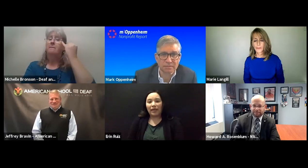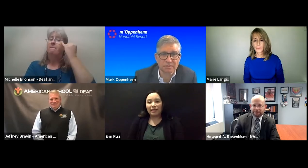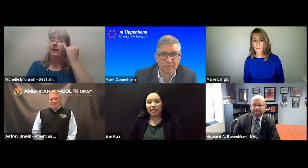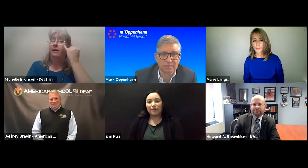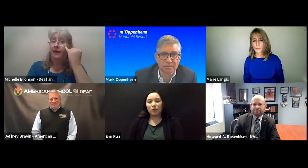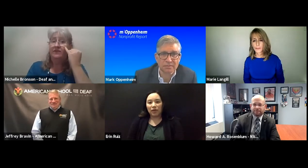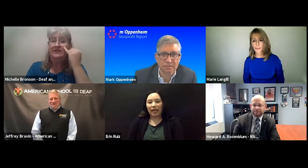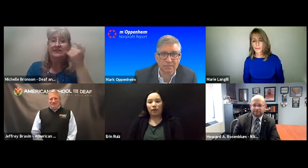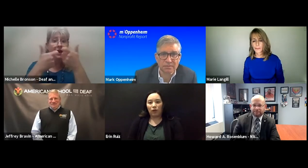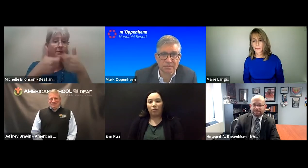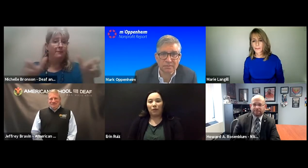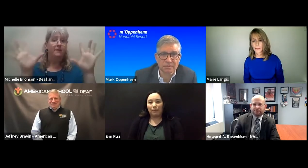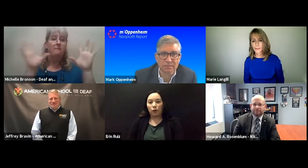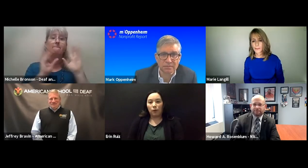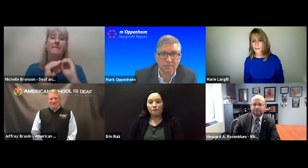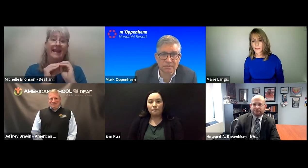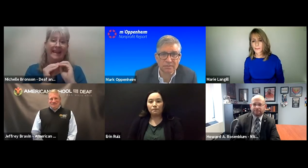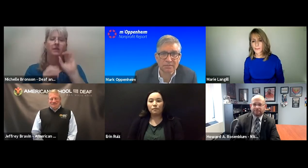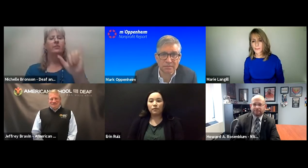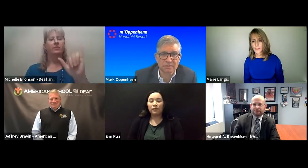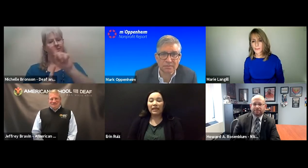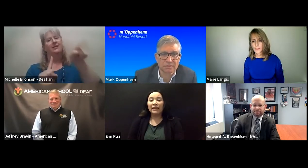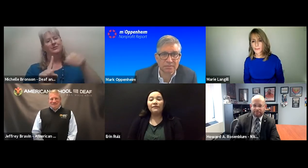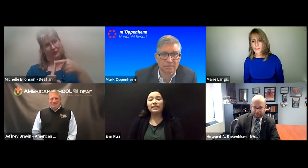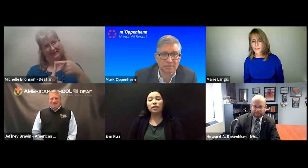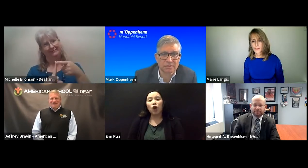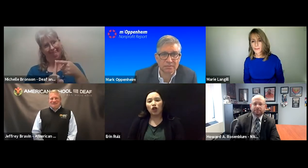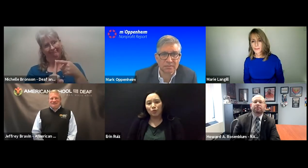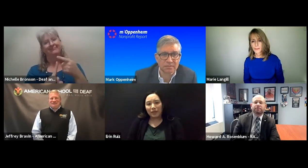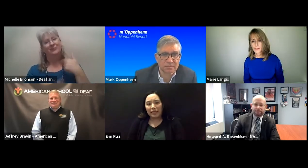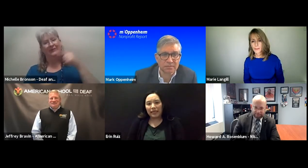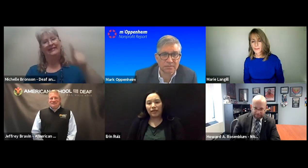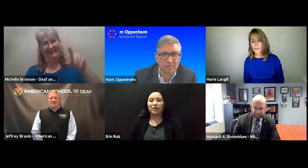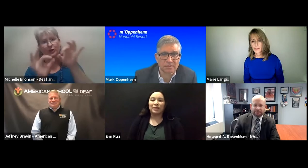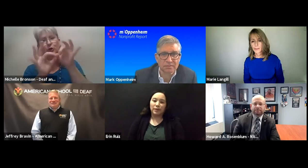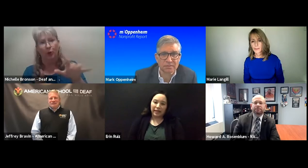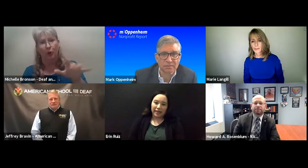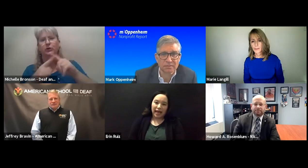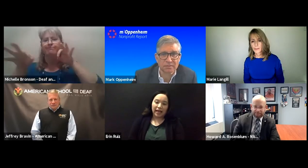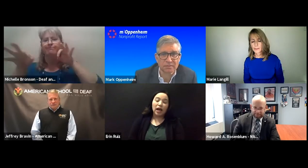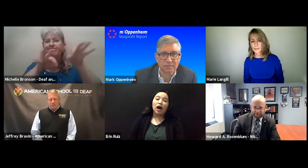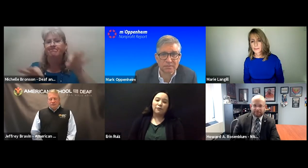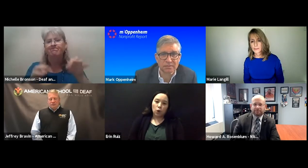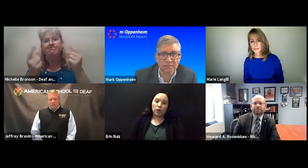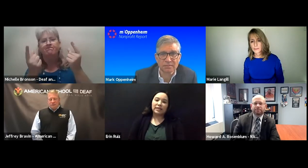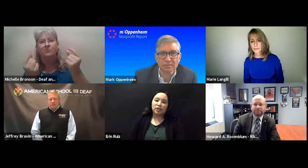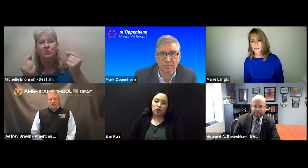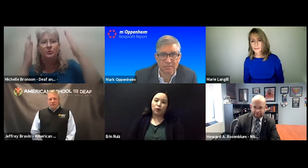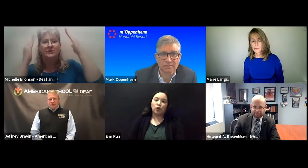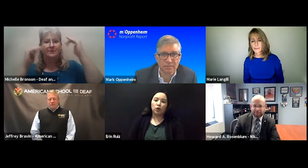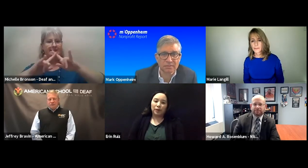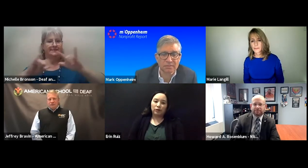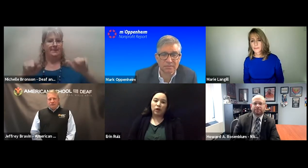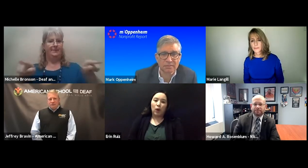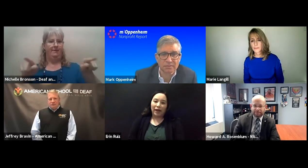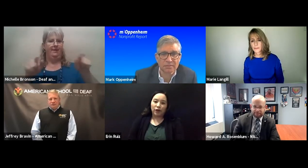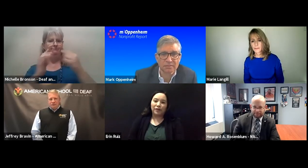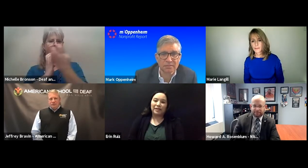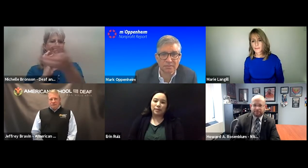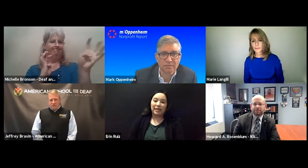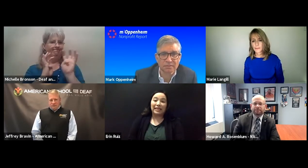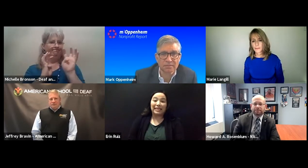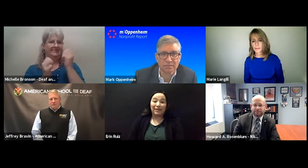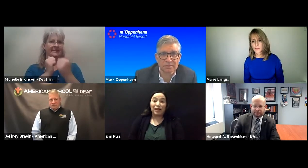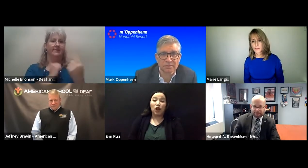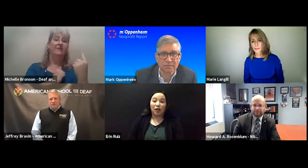find ways to communicate with people. If it is a large meeting or something like that, of course, an interpreter would be required.